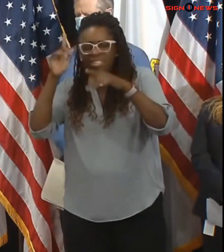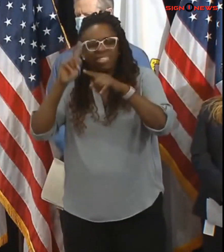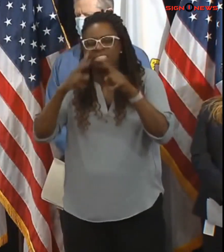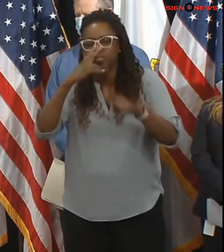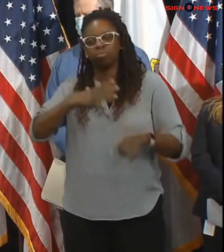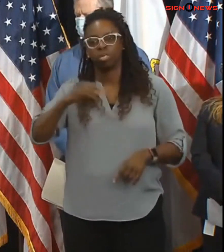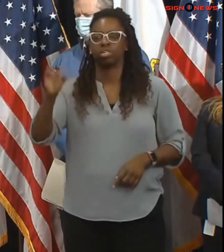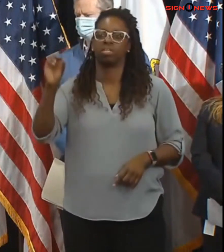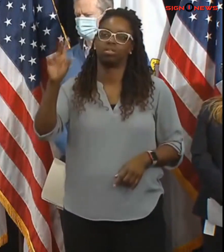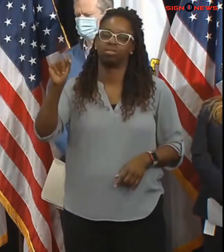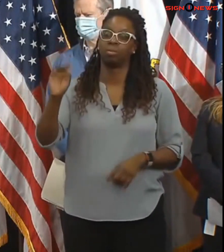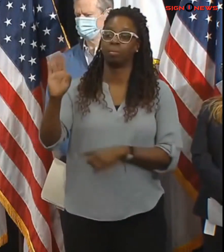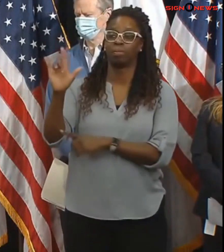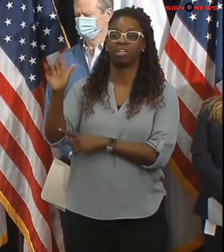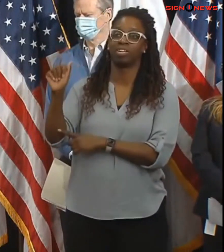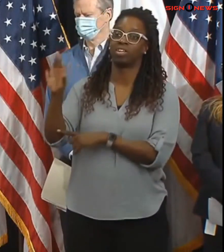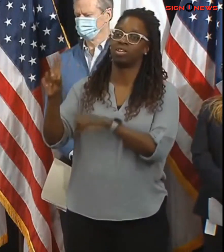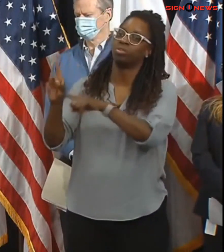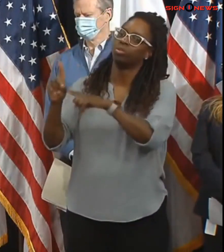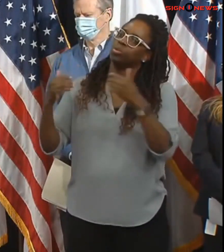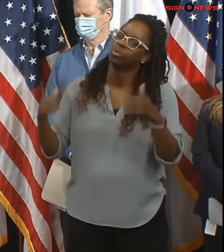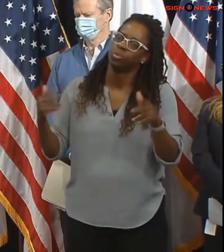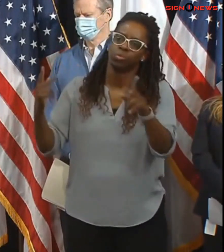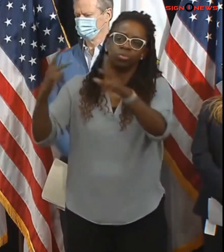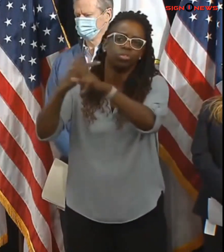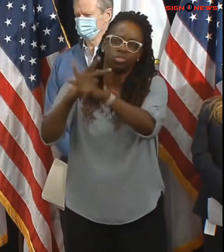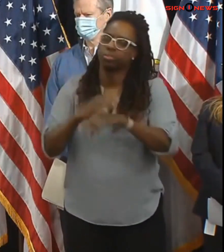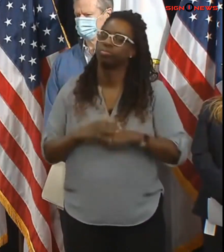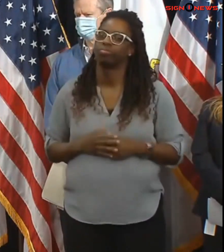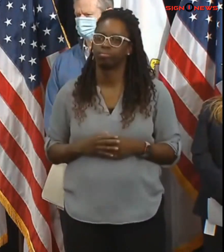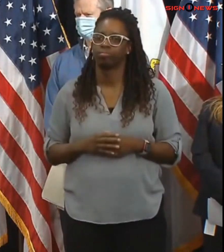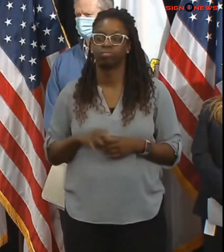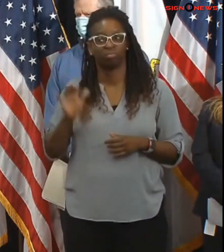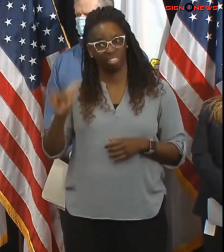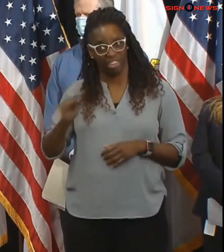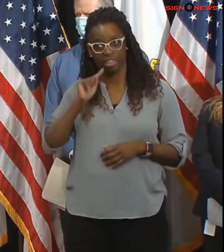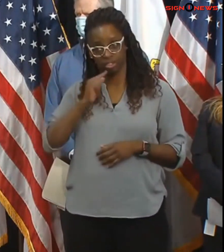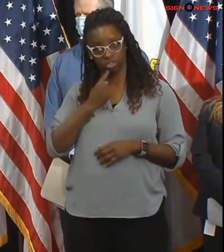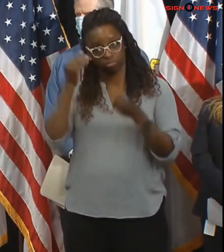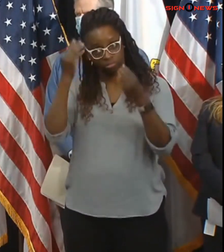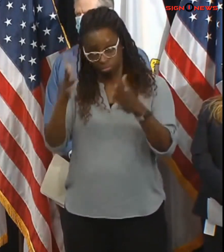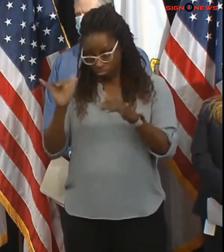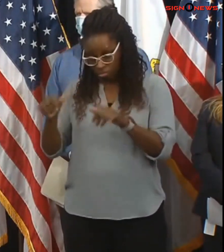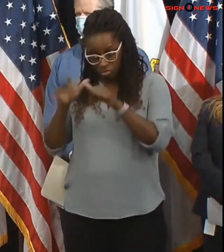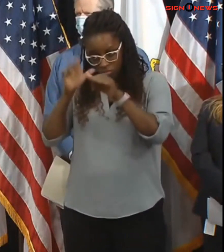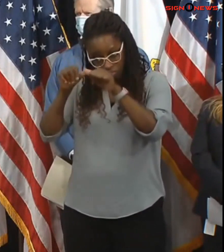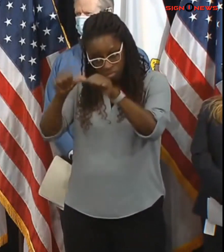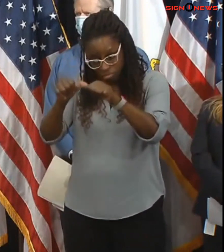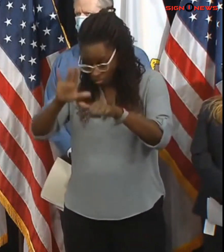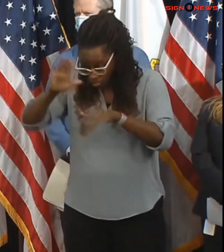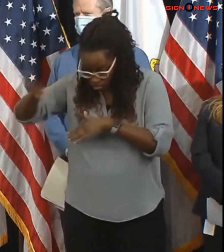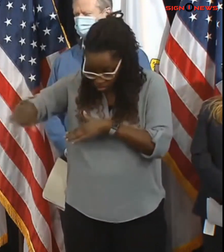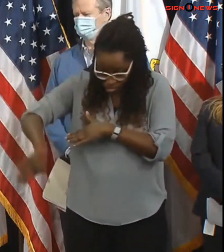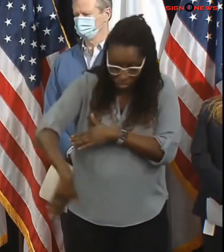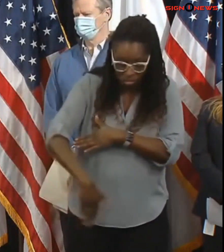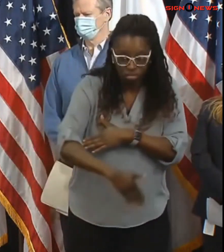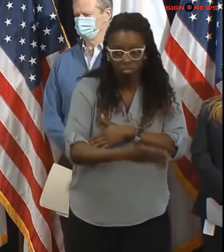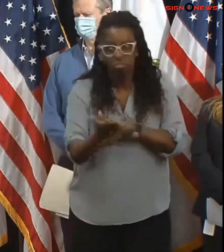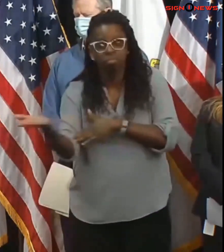these challenging travel conditions are expected to what lasts well into into the night the current forecast indicates that snow